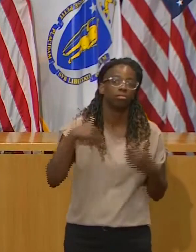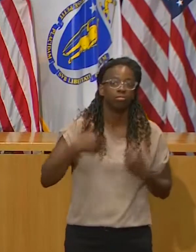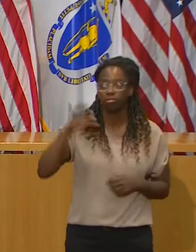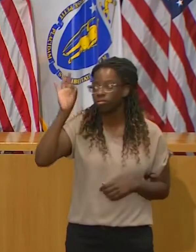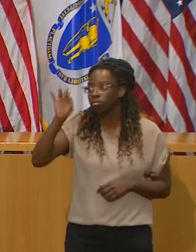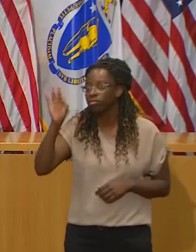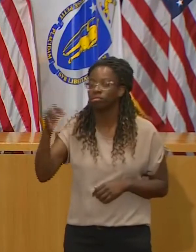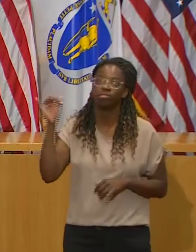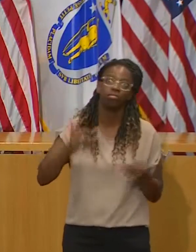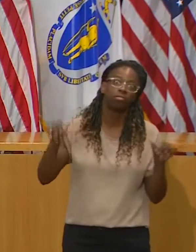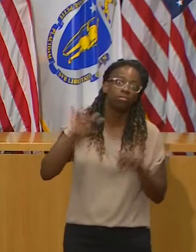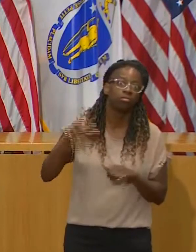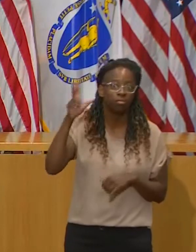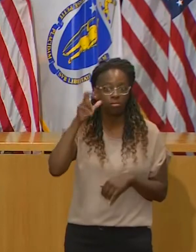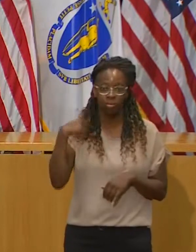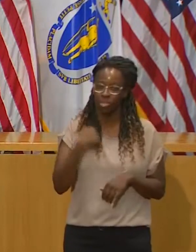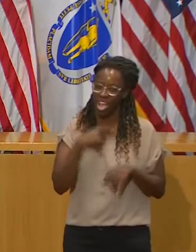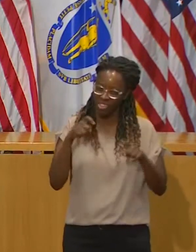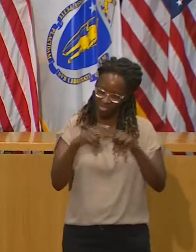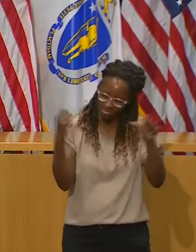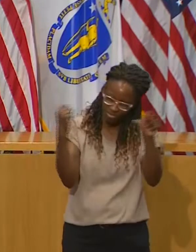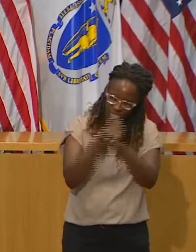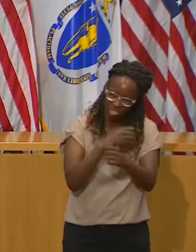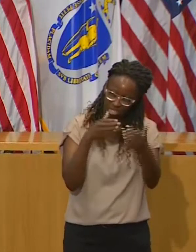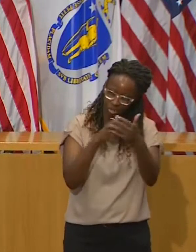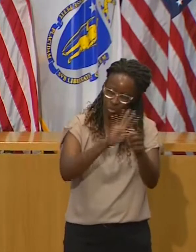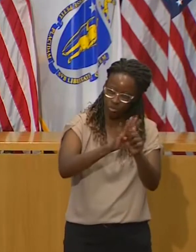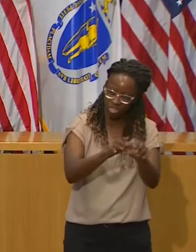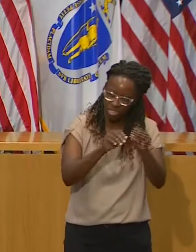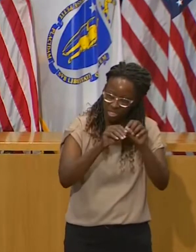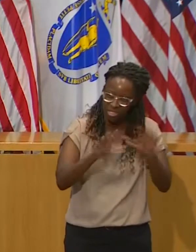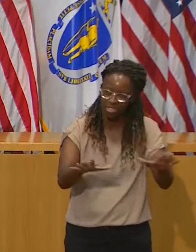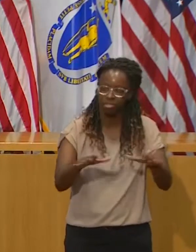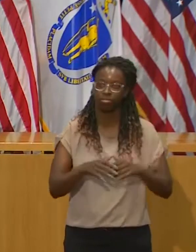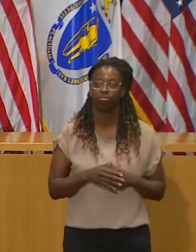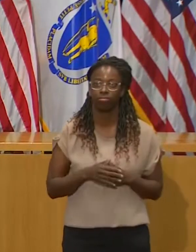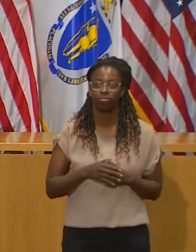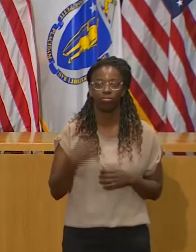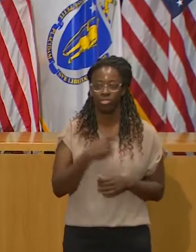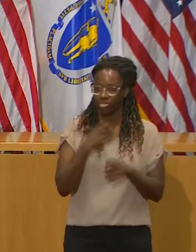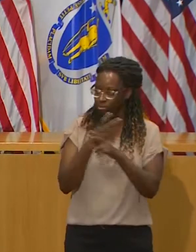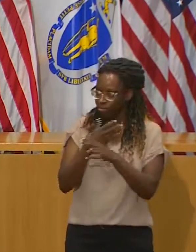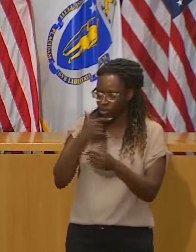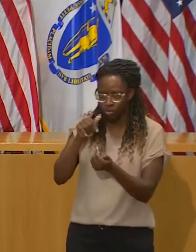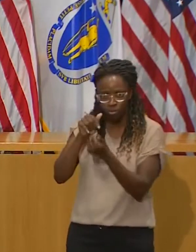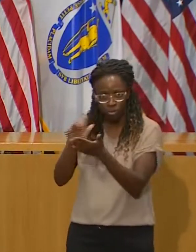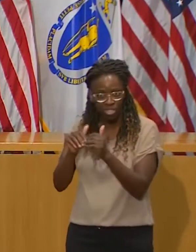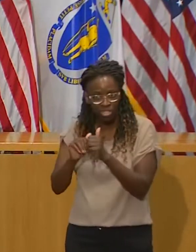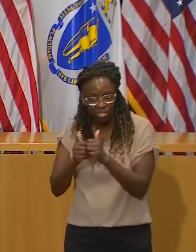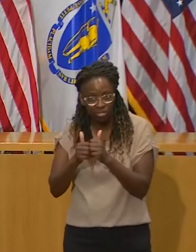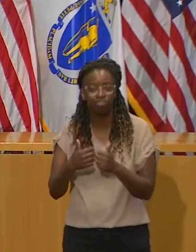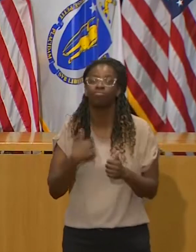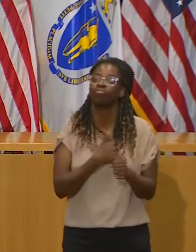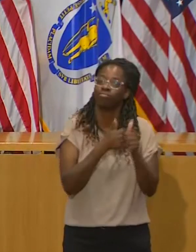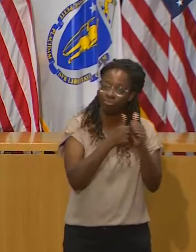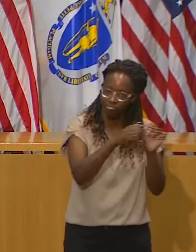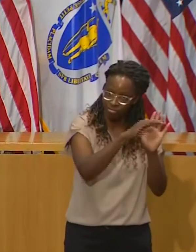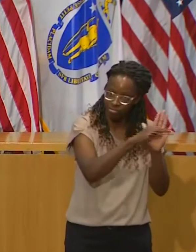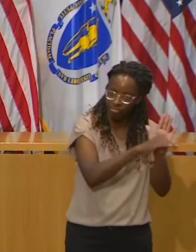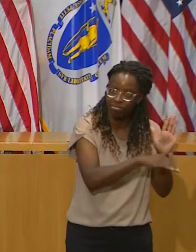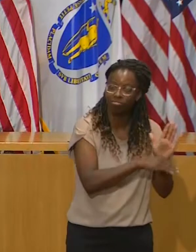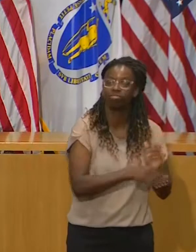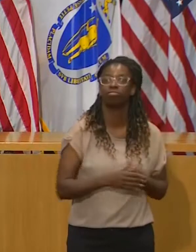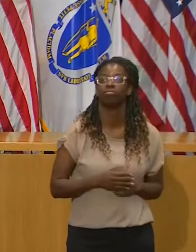and the protocols that we know make positive difference and dealing with it to keep case rates down